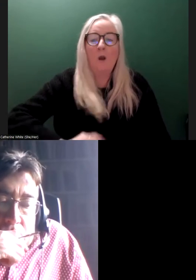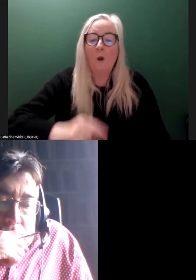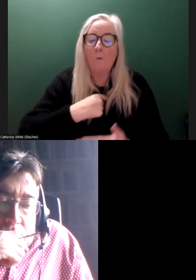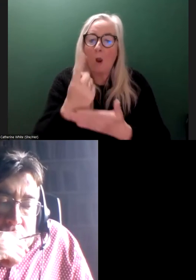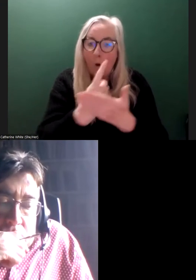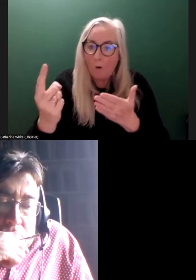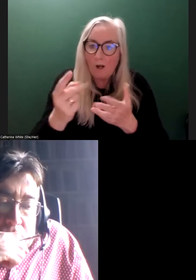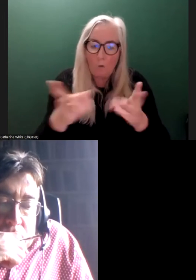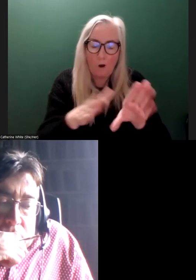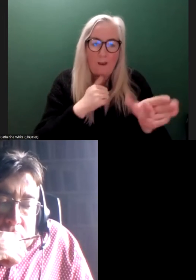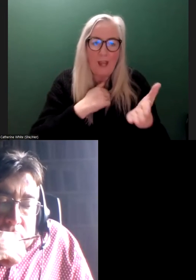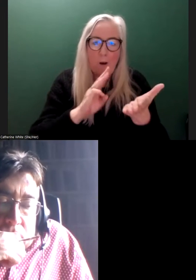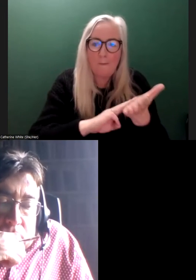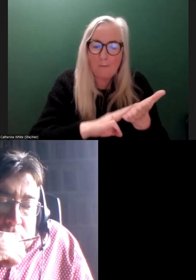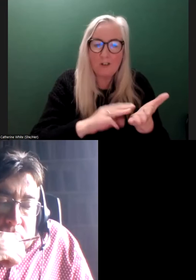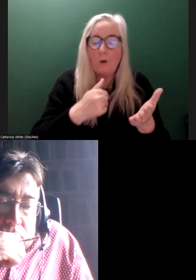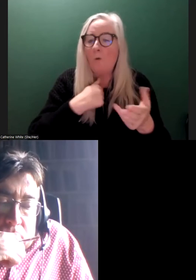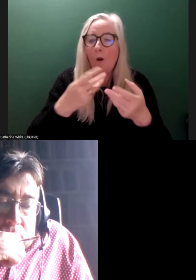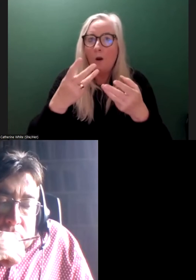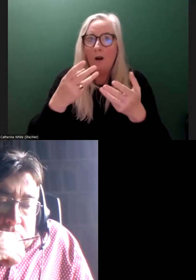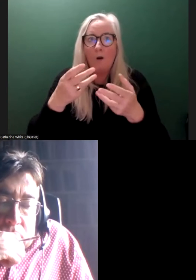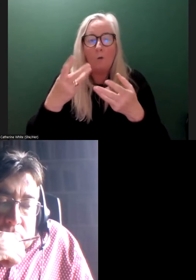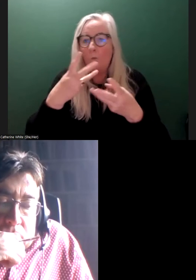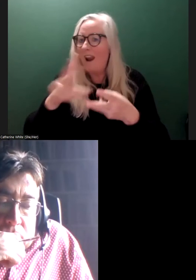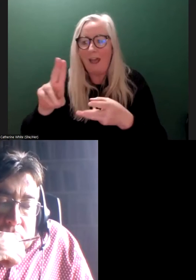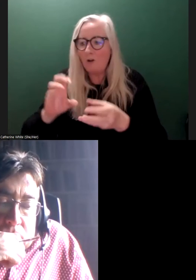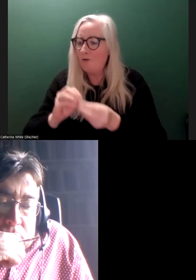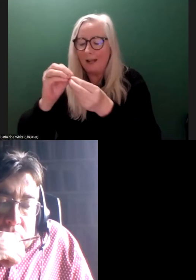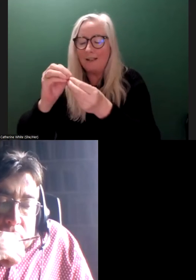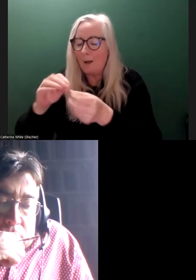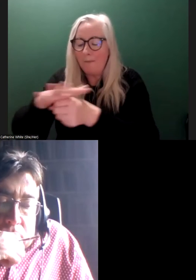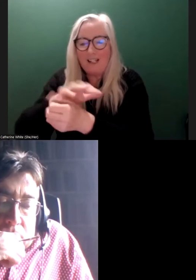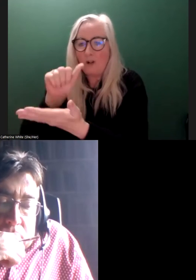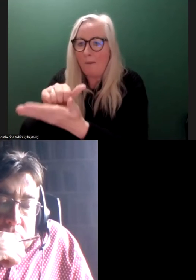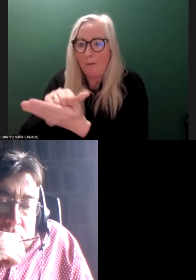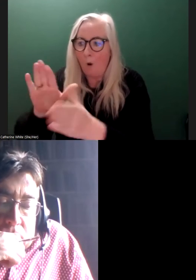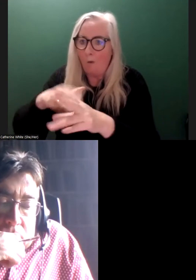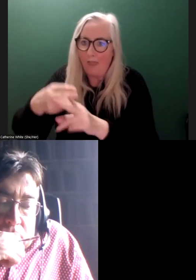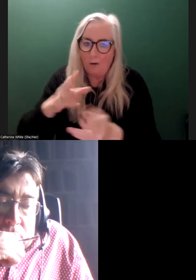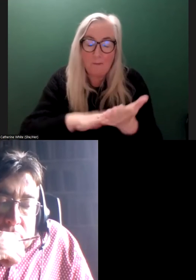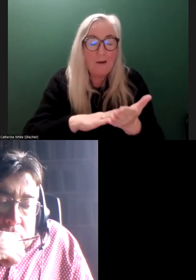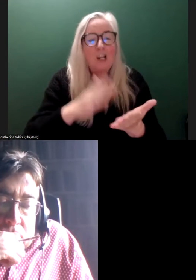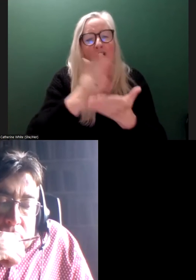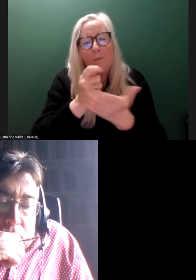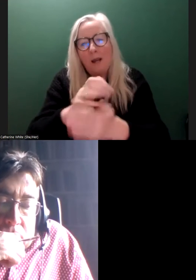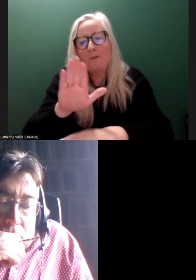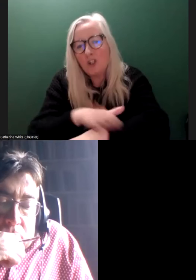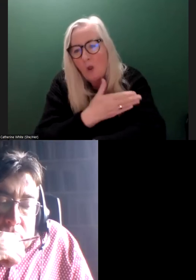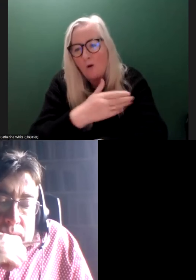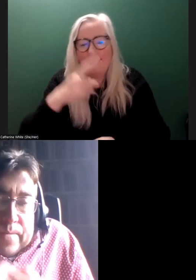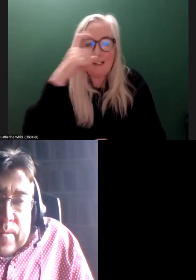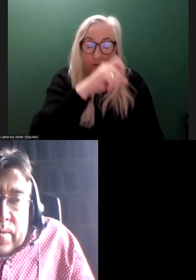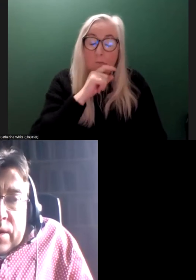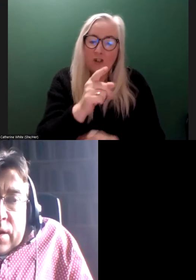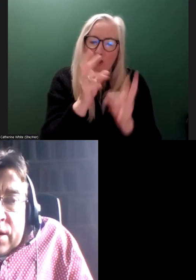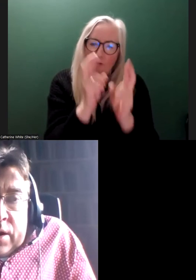members. We won't build a position paper without consulting with them. It's slow. Sometimes it can be kind of difficult, but it's the correct way of doing things.